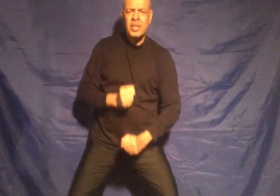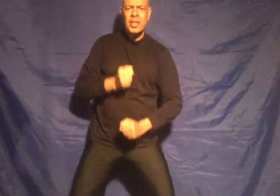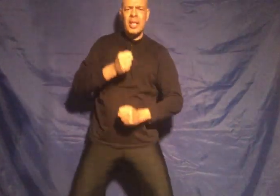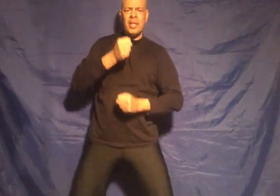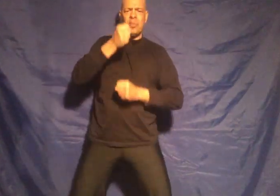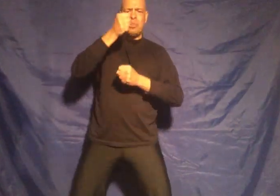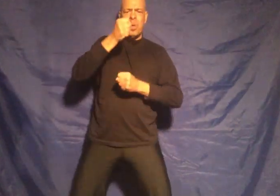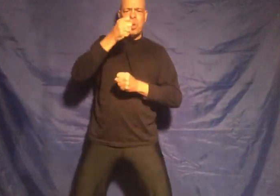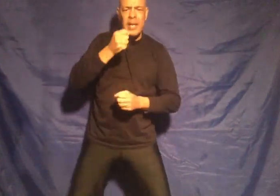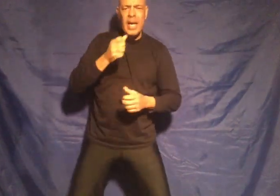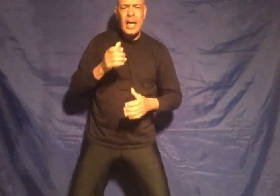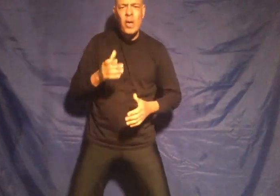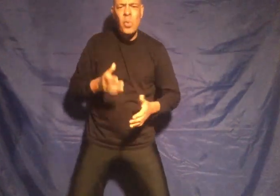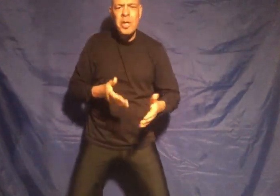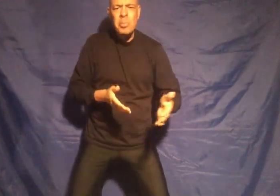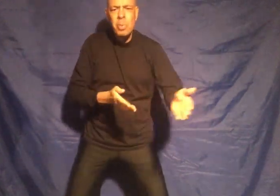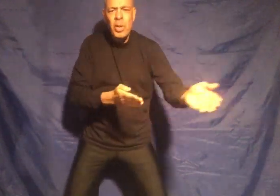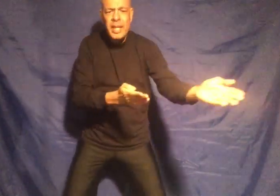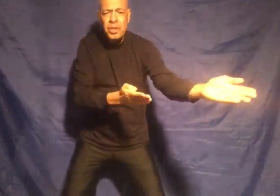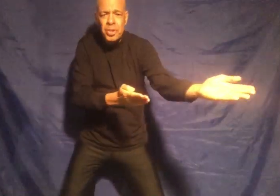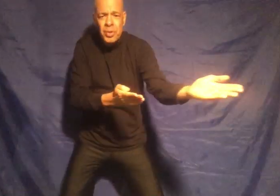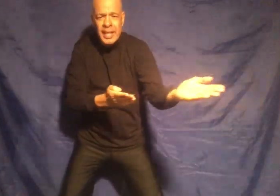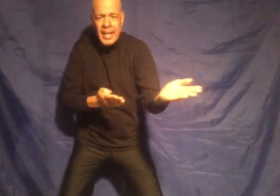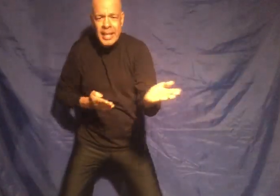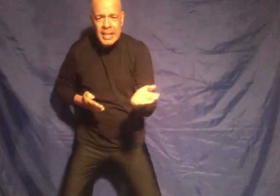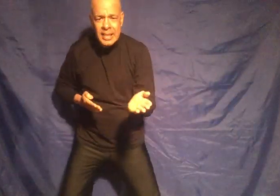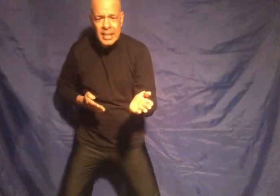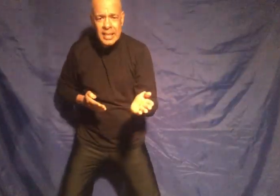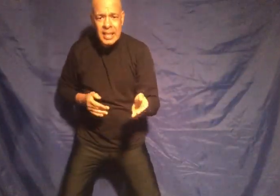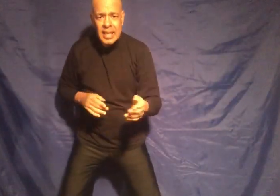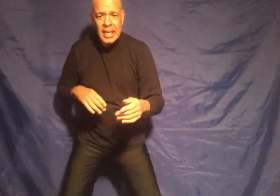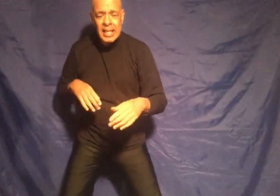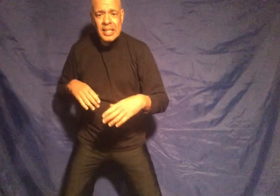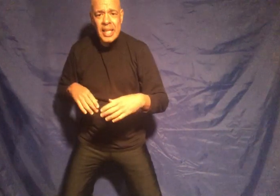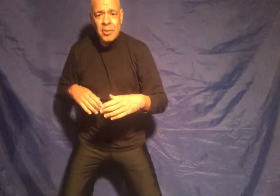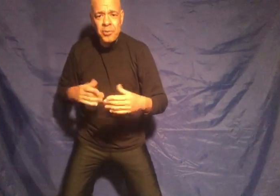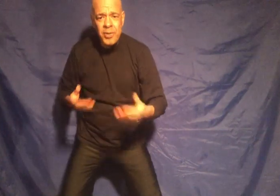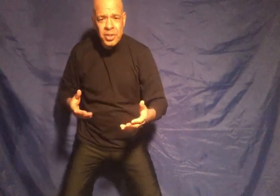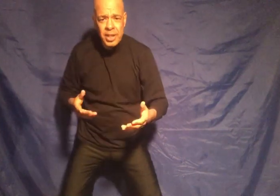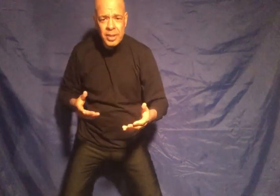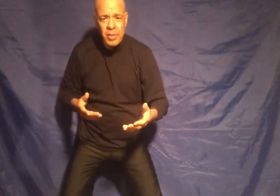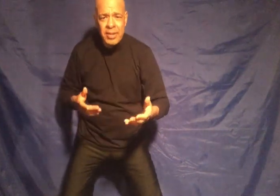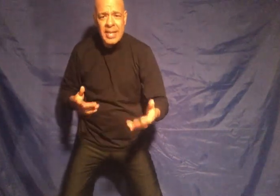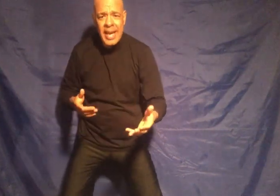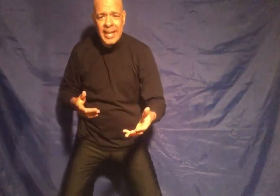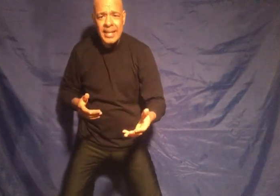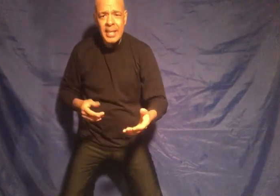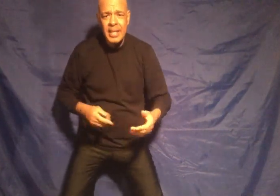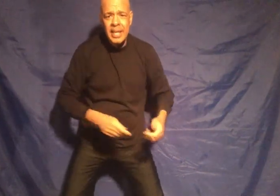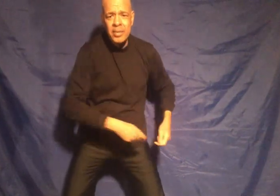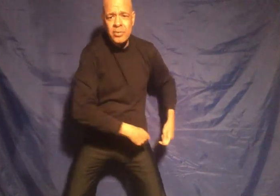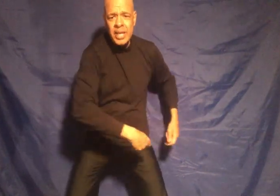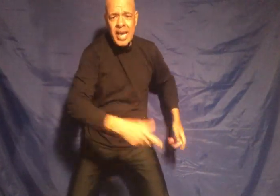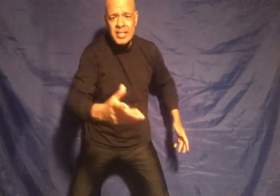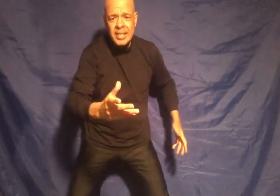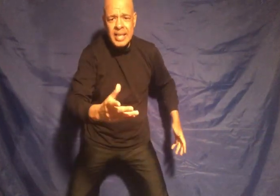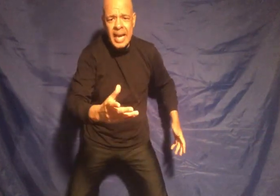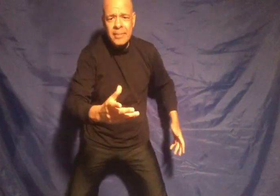and you pull now when you're pulling straight in let's say you're fishing with a net and you've cast the net